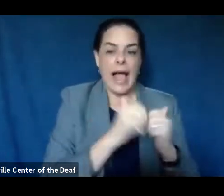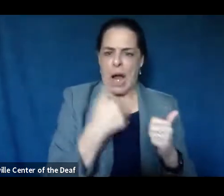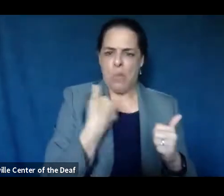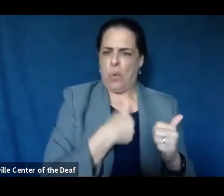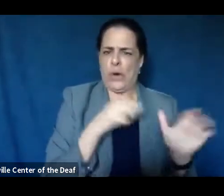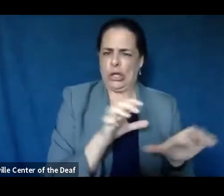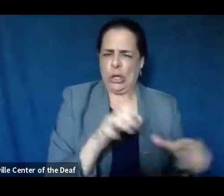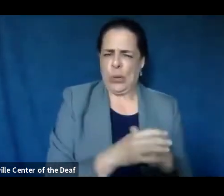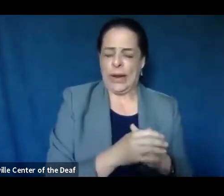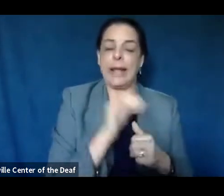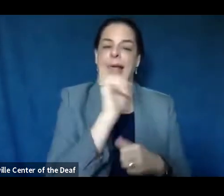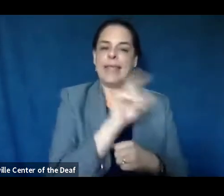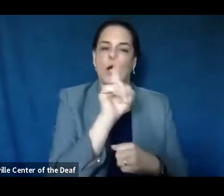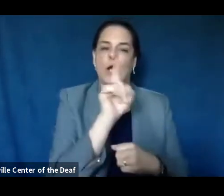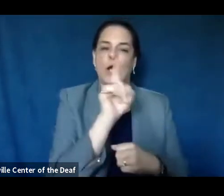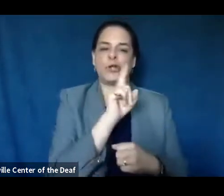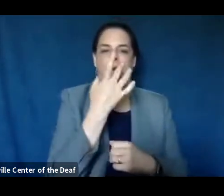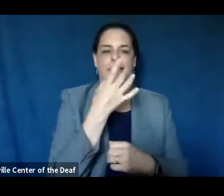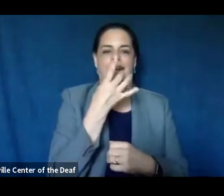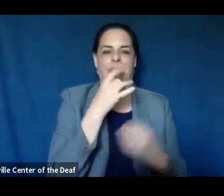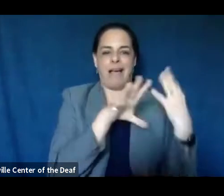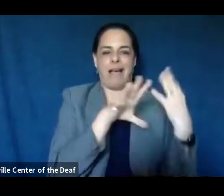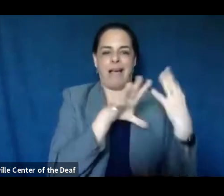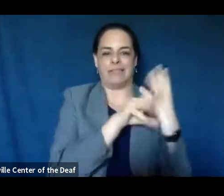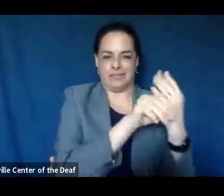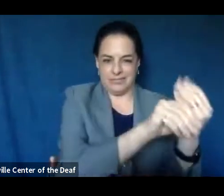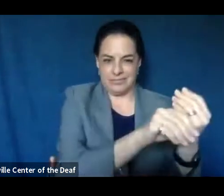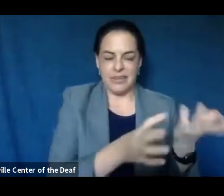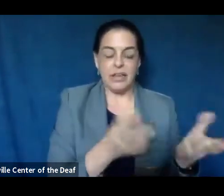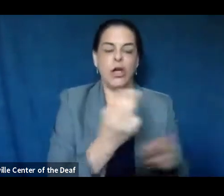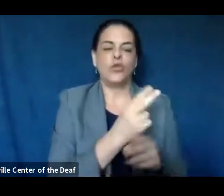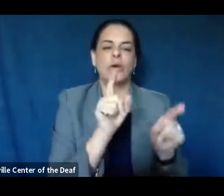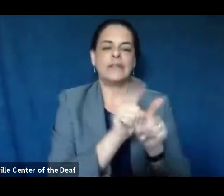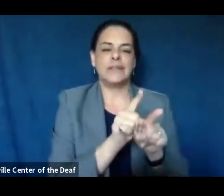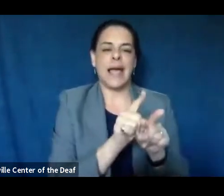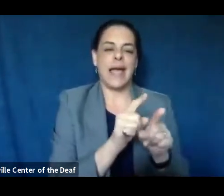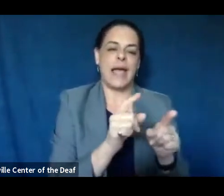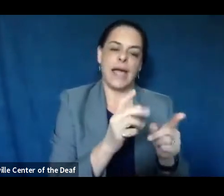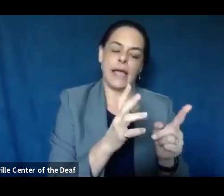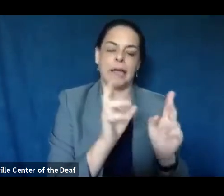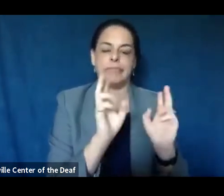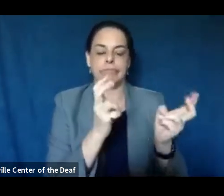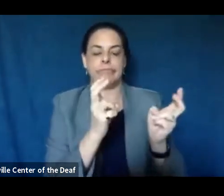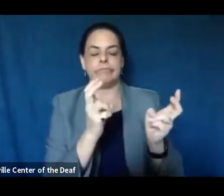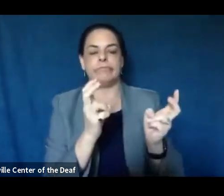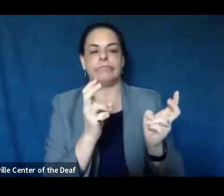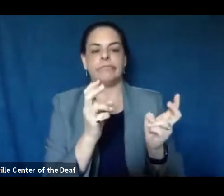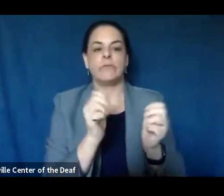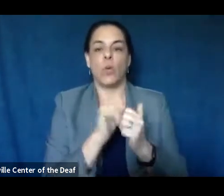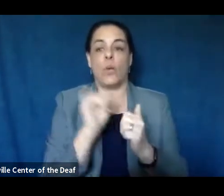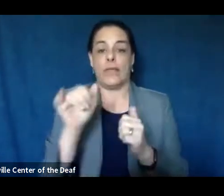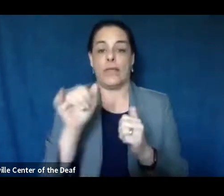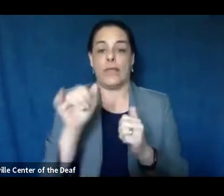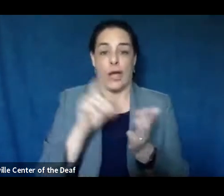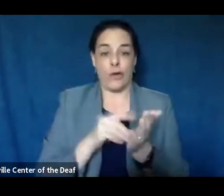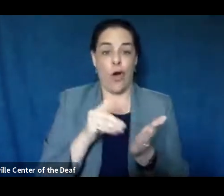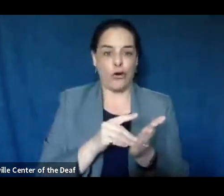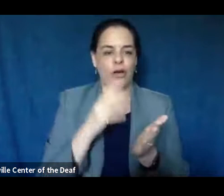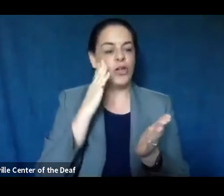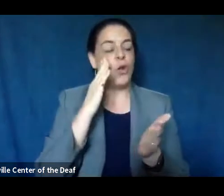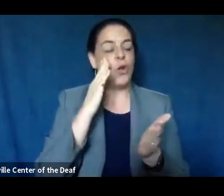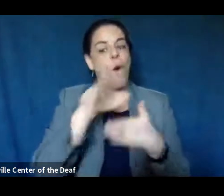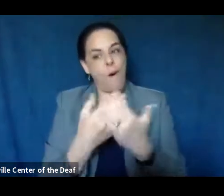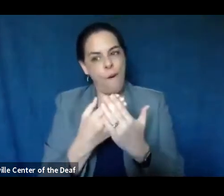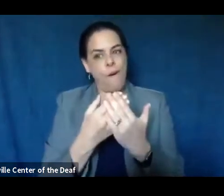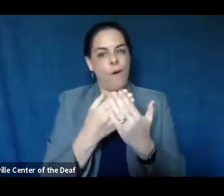came in. And again, using kind of that same metaphor that we use with the doctor. So taking all the data and our